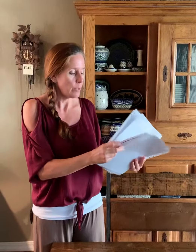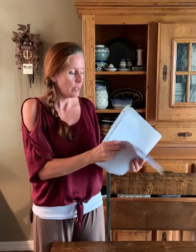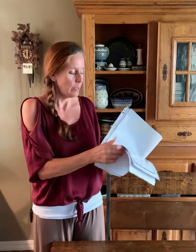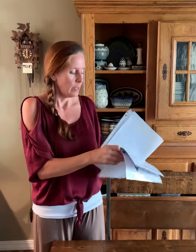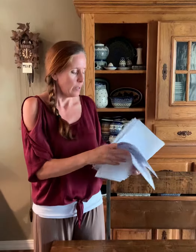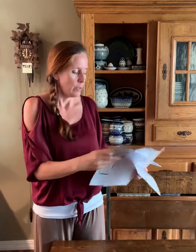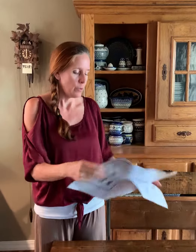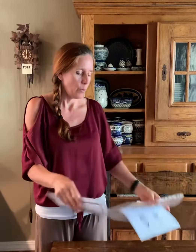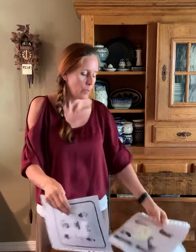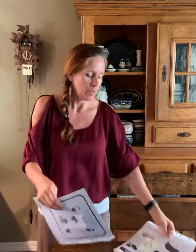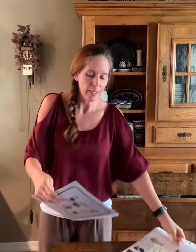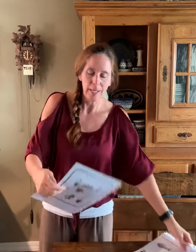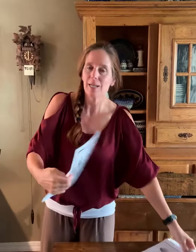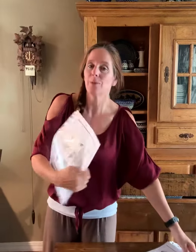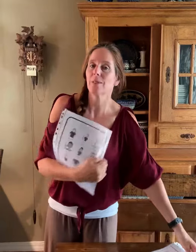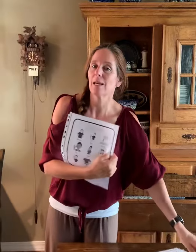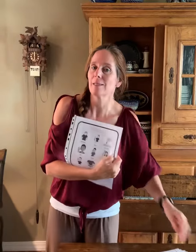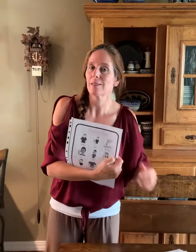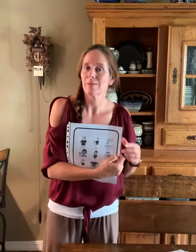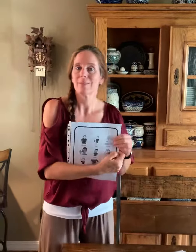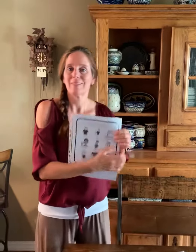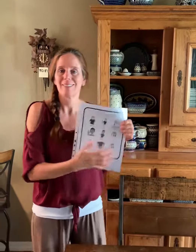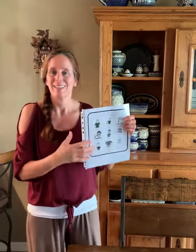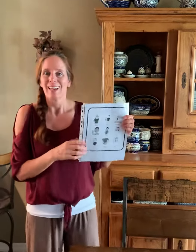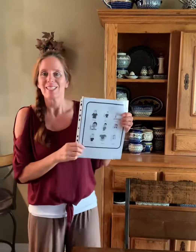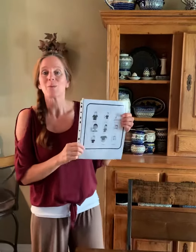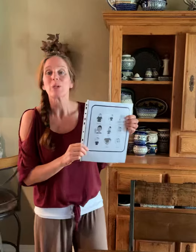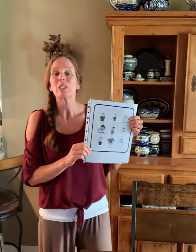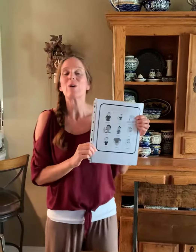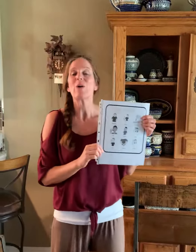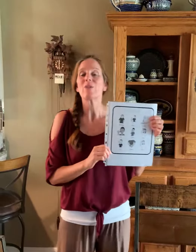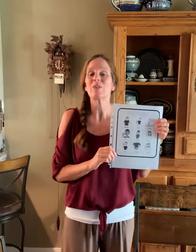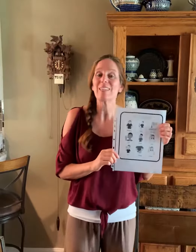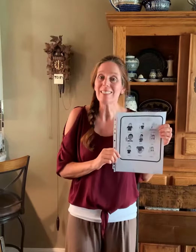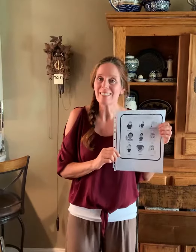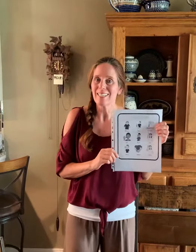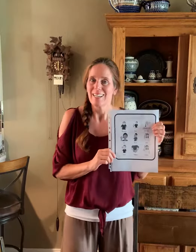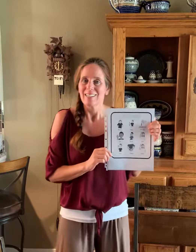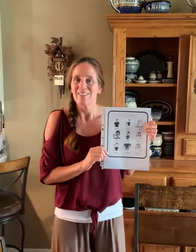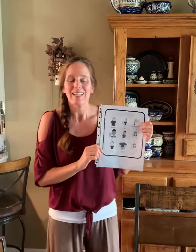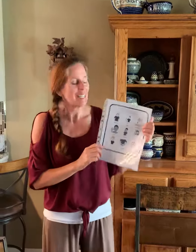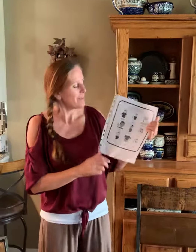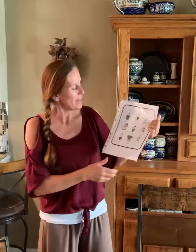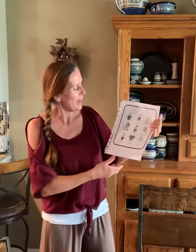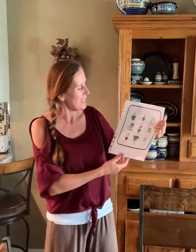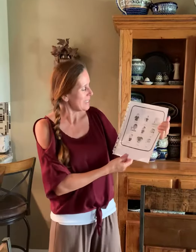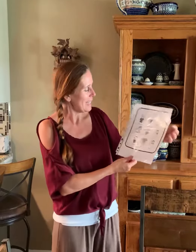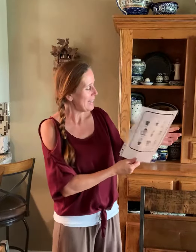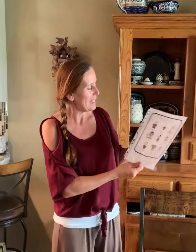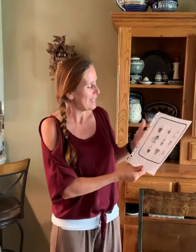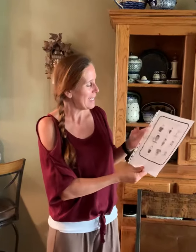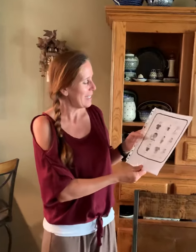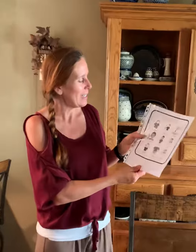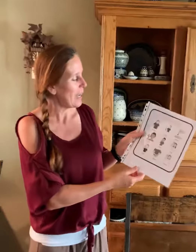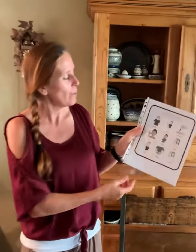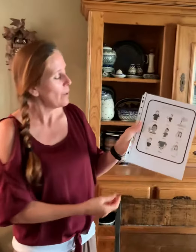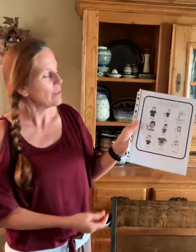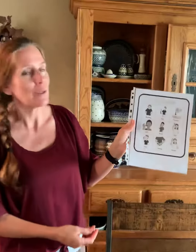your animal signs. So we're going to go over these, your animal signs, and then I will also